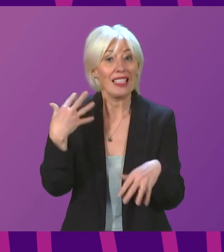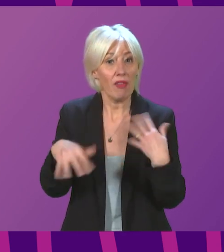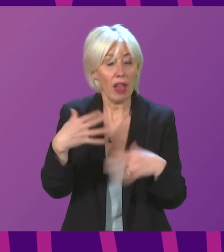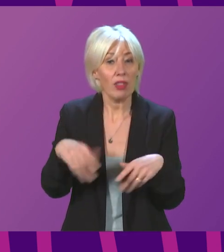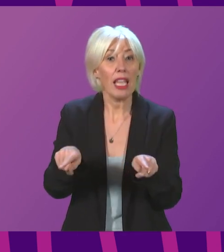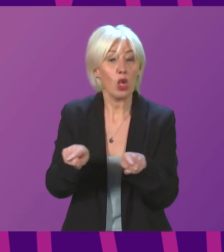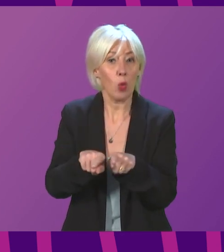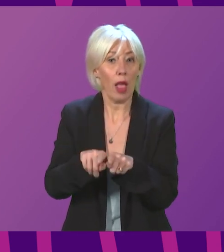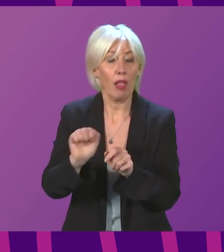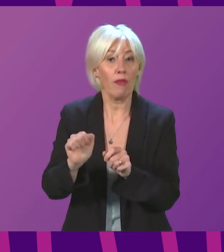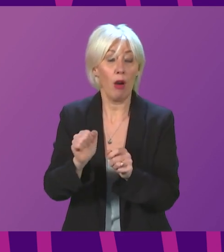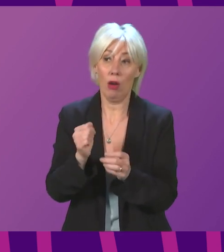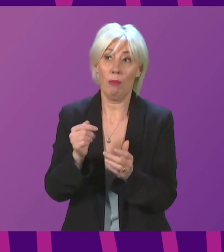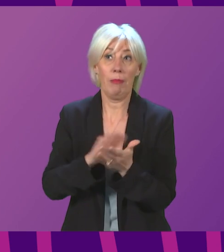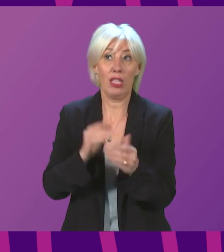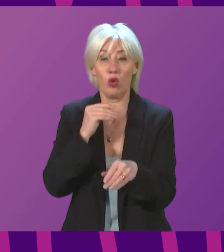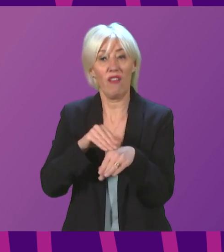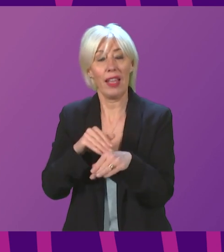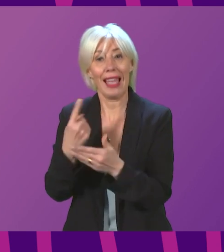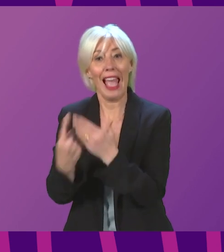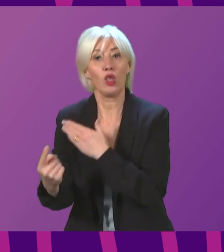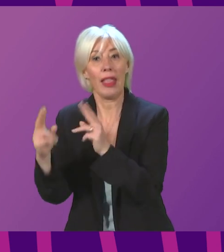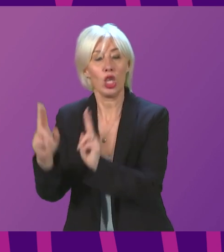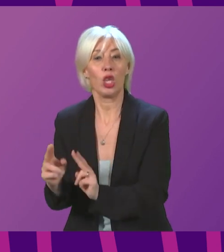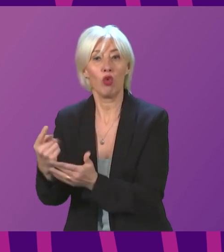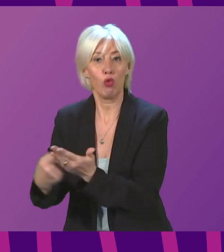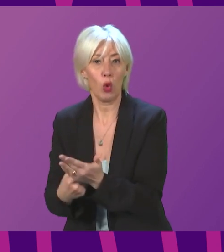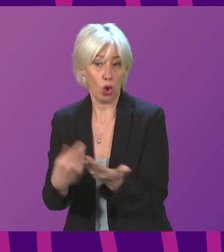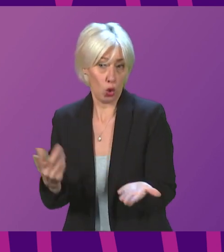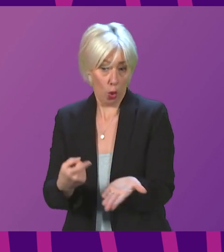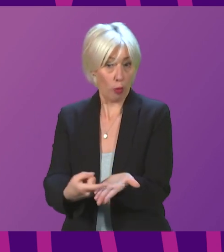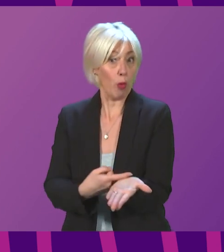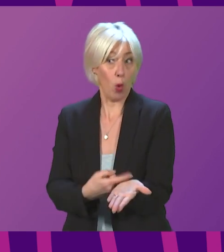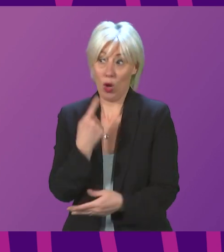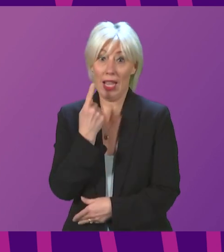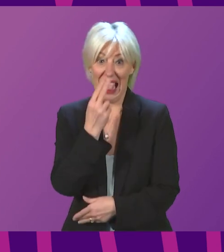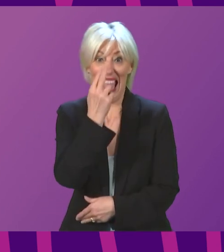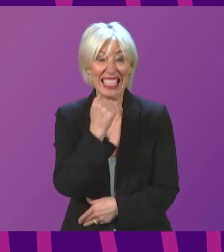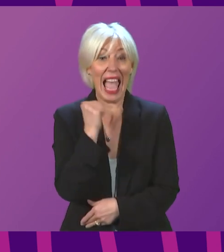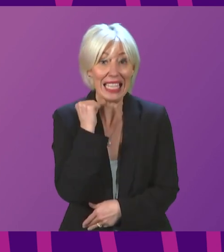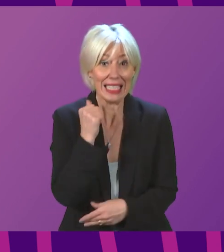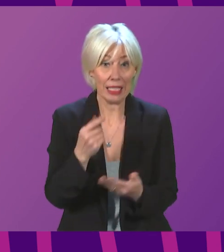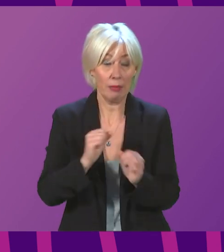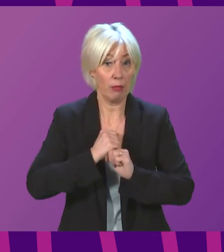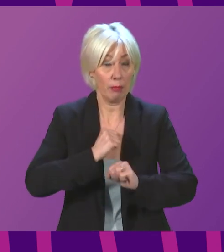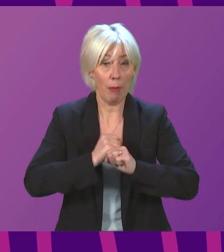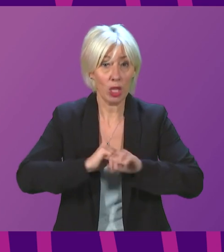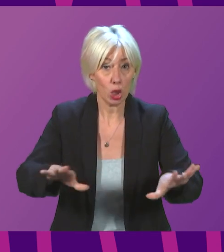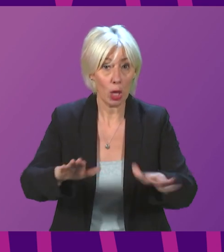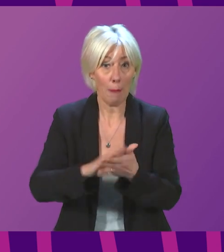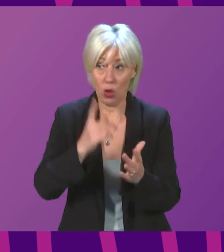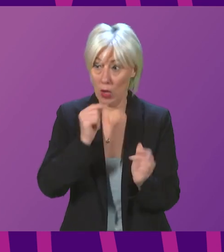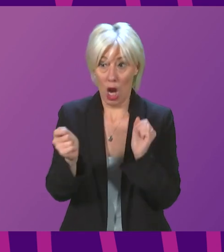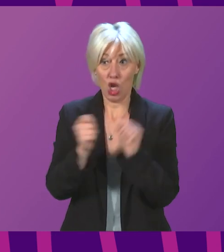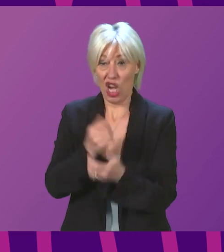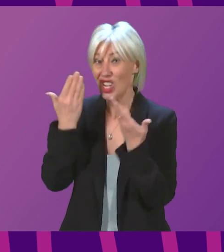have implications for isolation rules. First Minister, doesn't this report just published last night give us the basis to change the rules